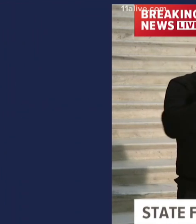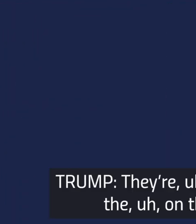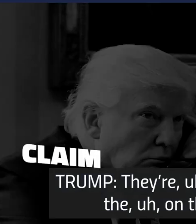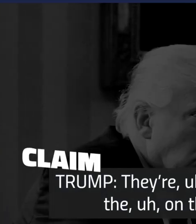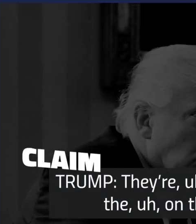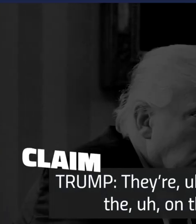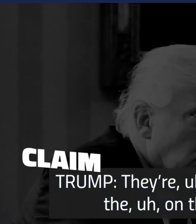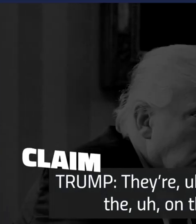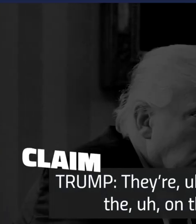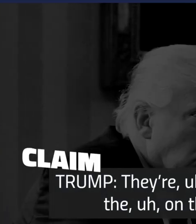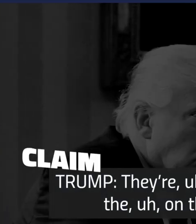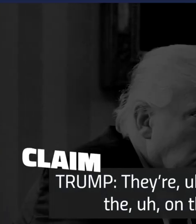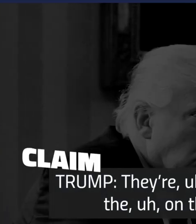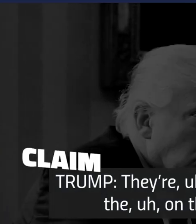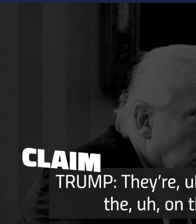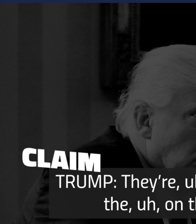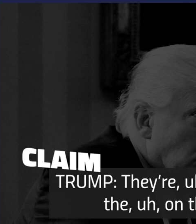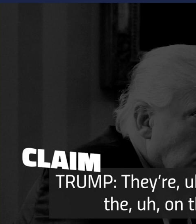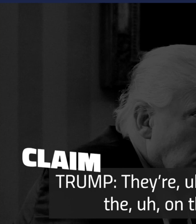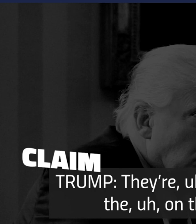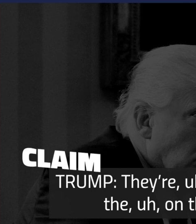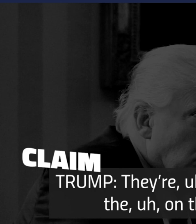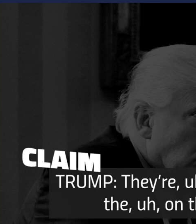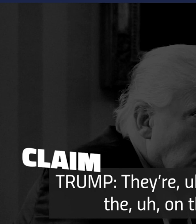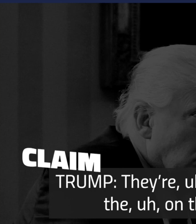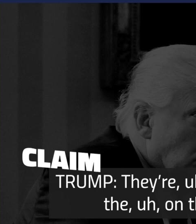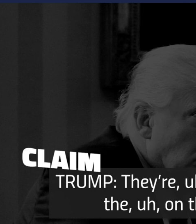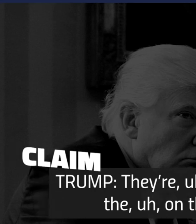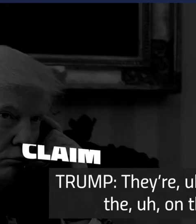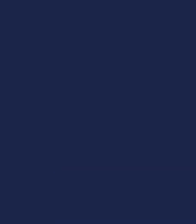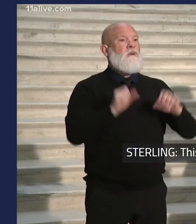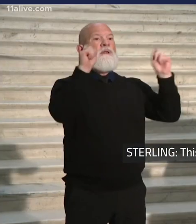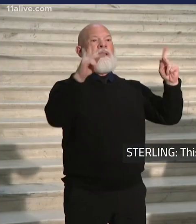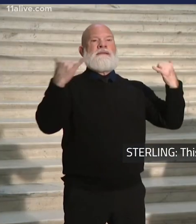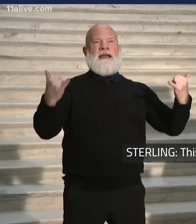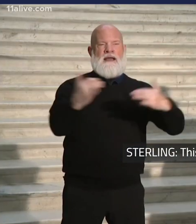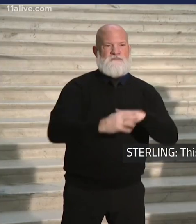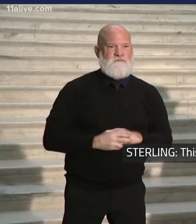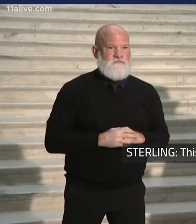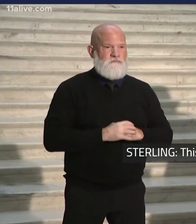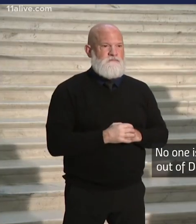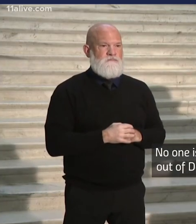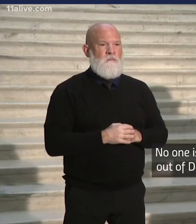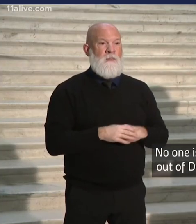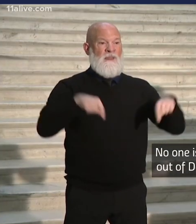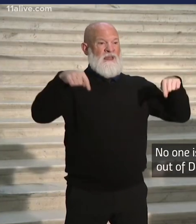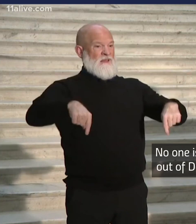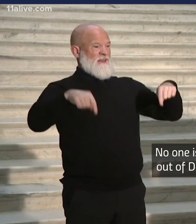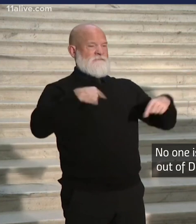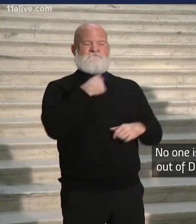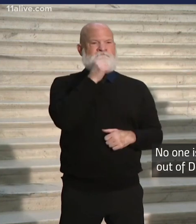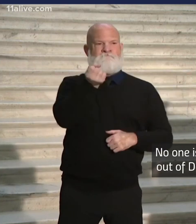knows that. They're changing the equipment on the Dominion machines. This is what I don't fully understand. No one is